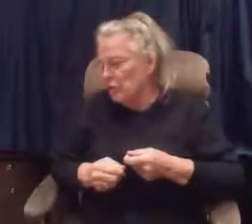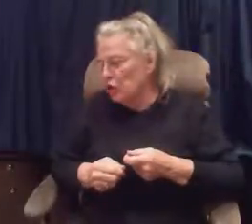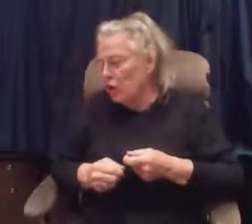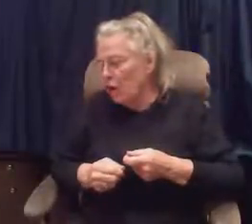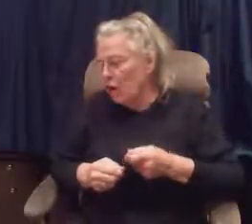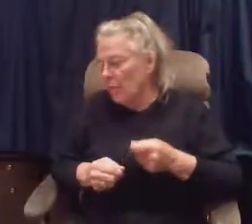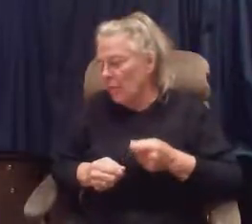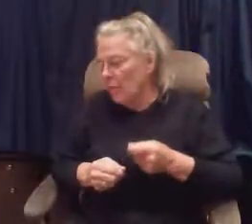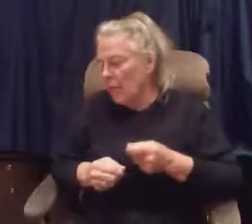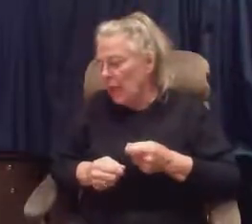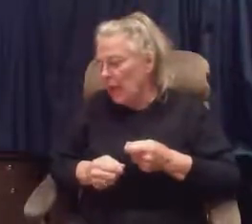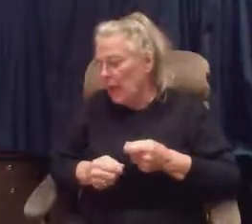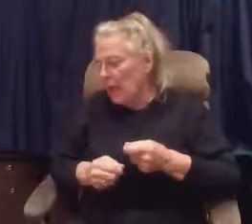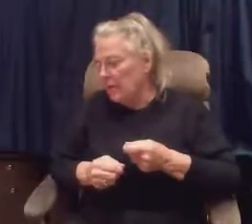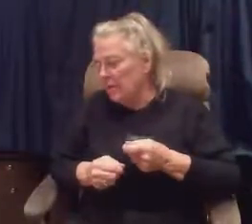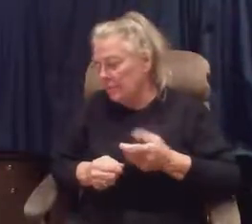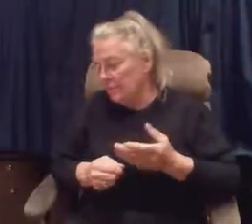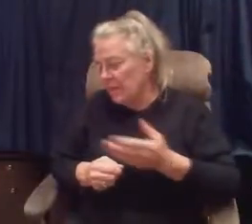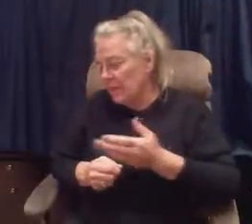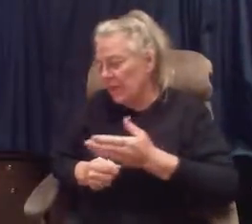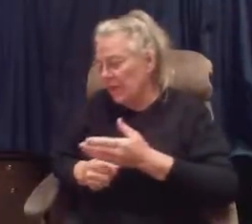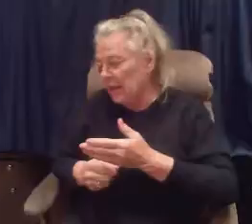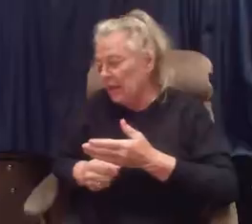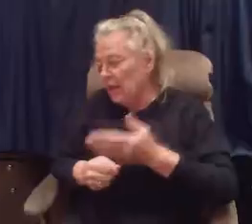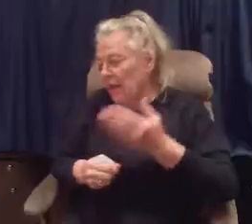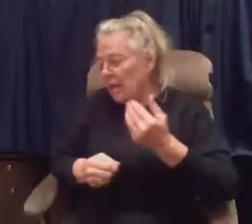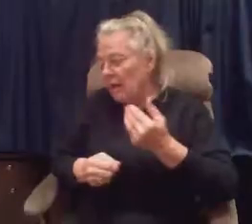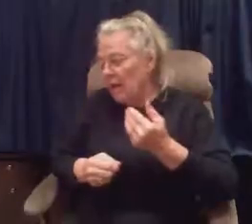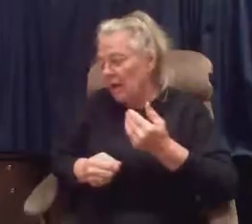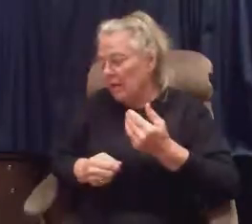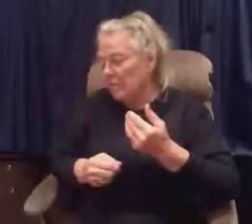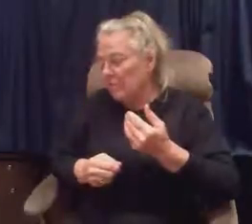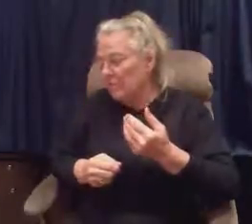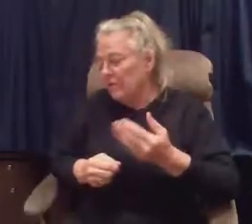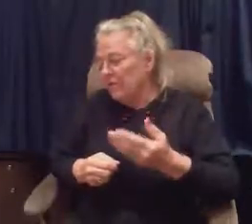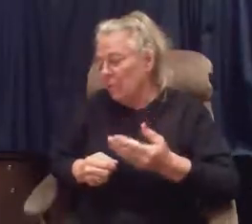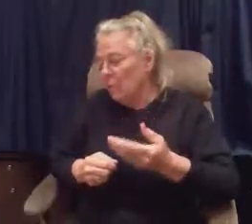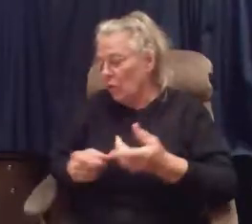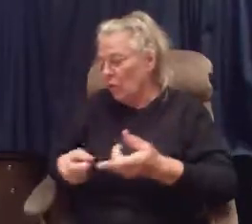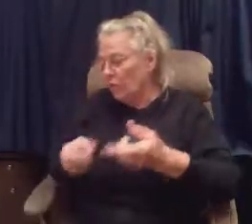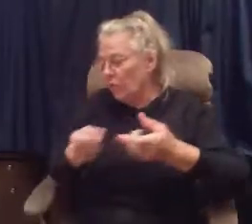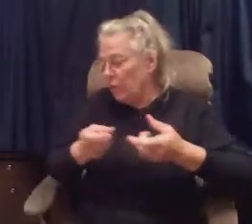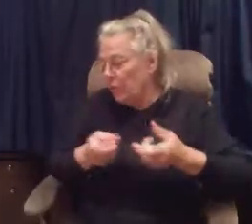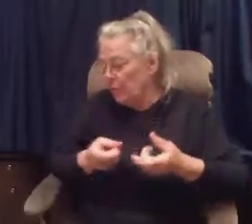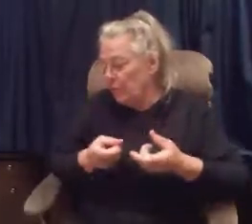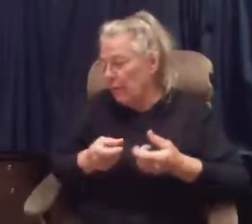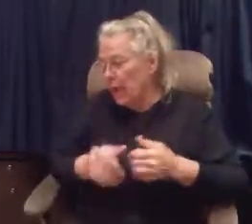Charm. And again, the vain world pulling back.